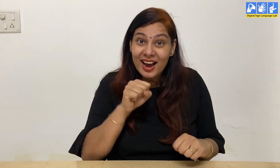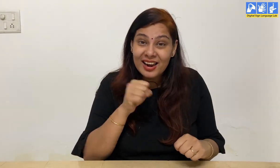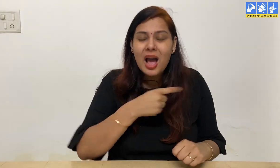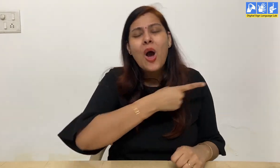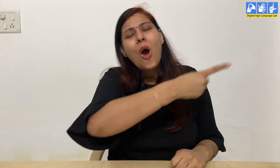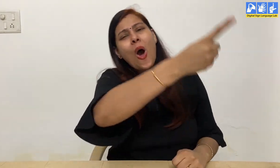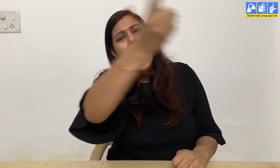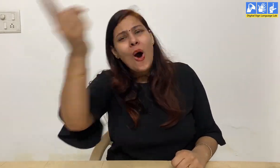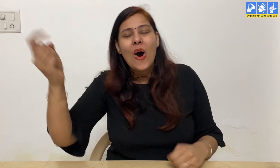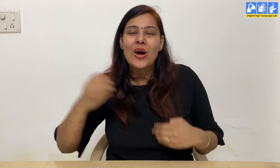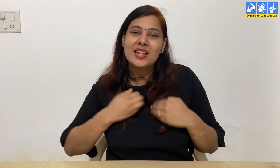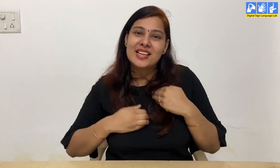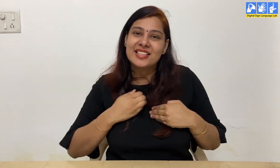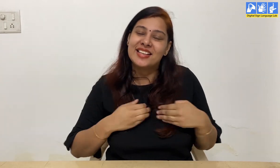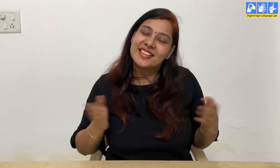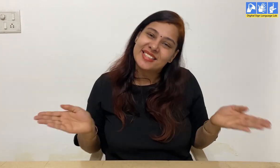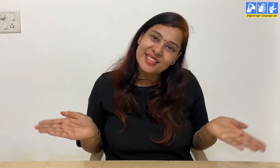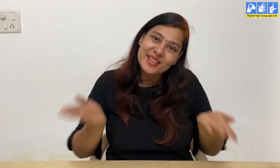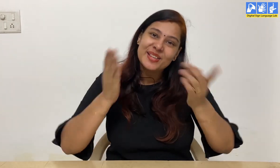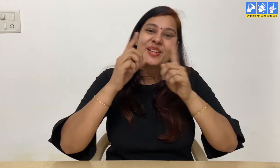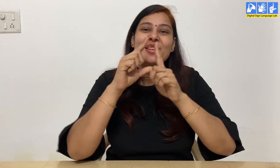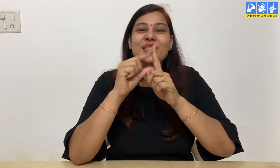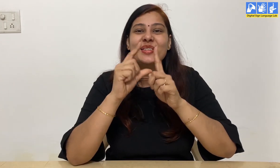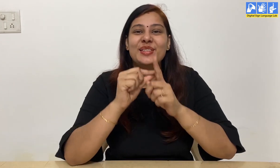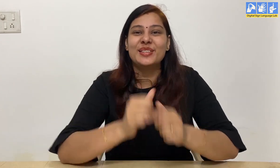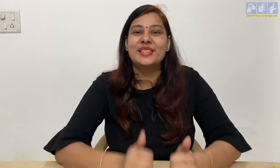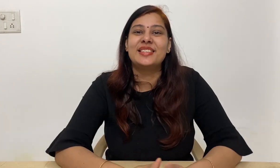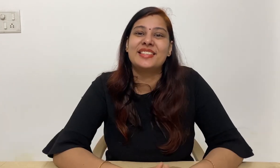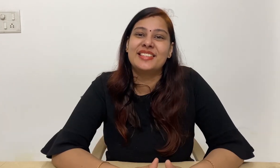Different isn't it? So you all also do this interesting activity.